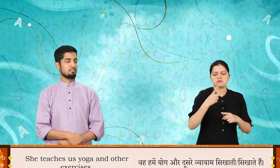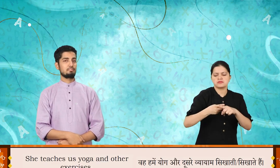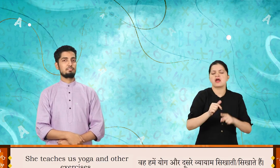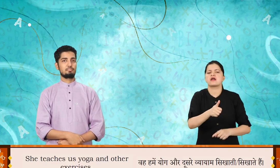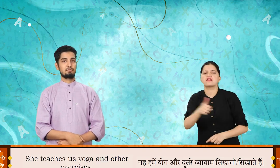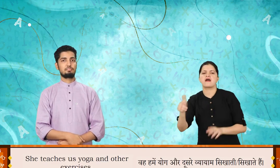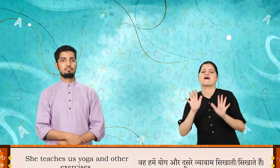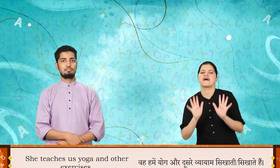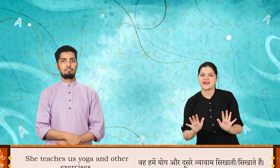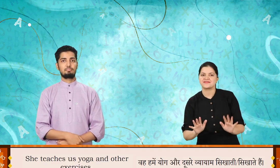exercises.